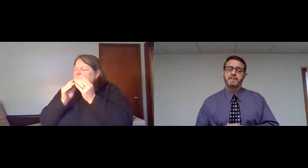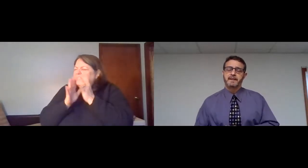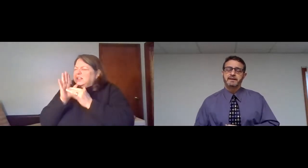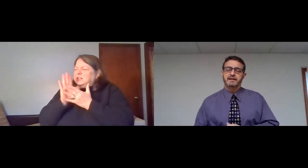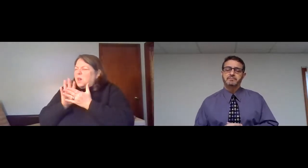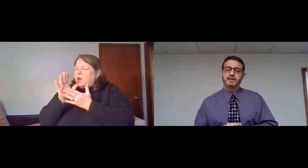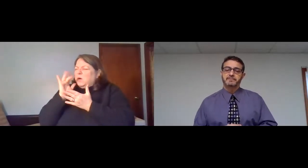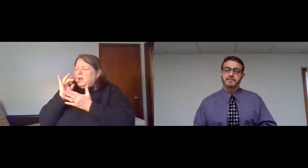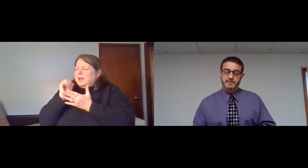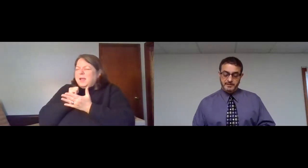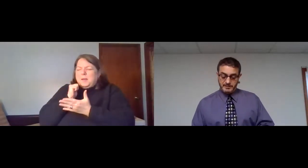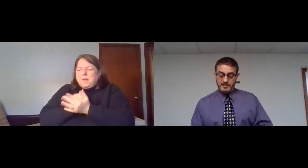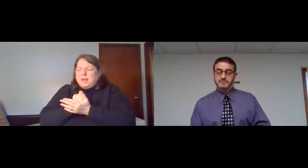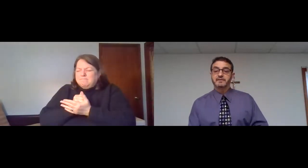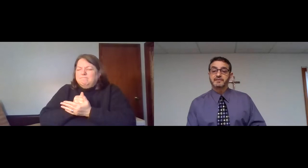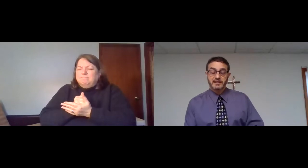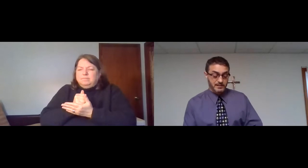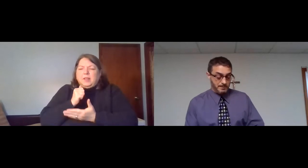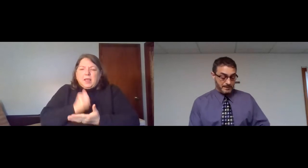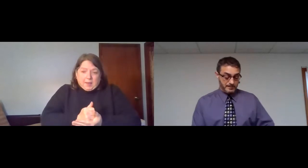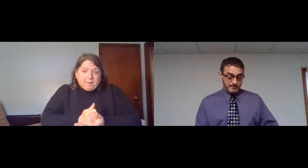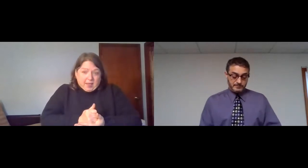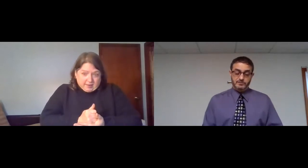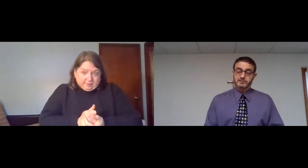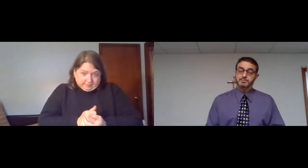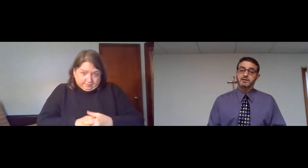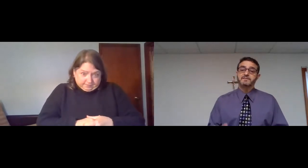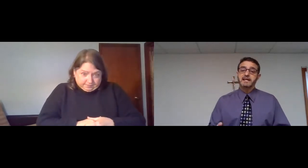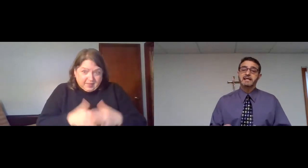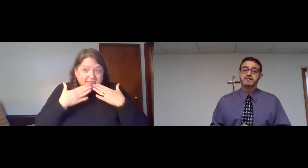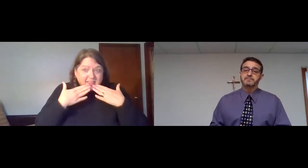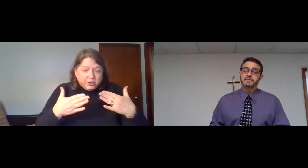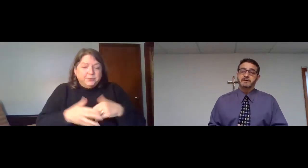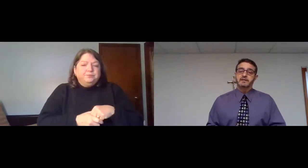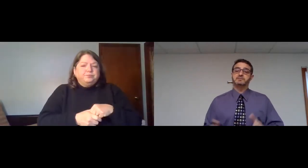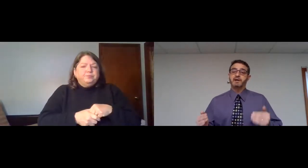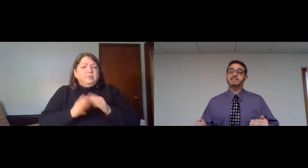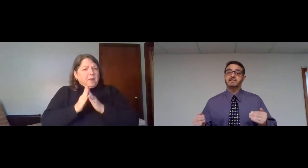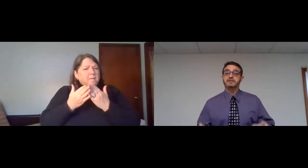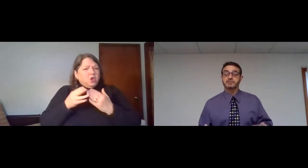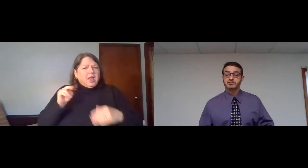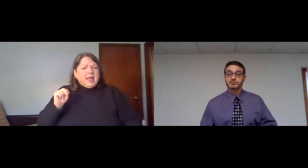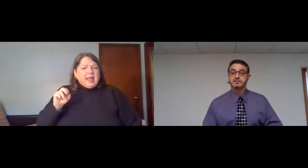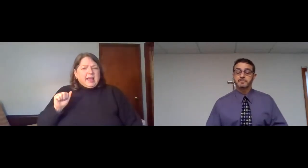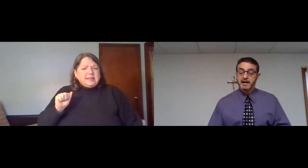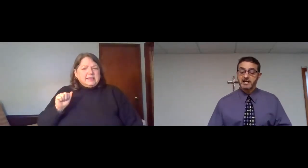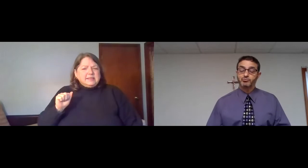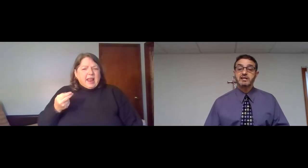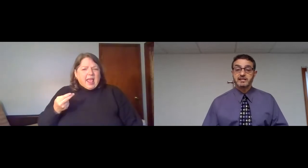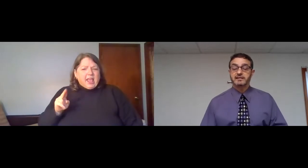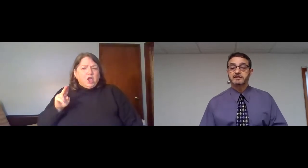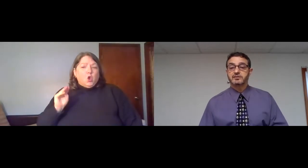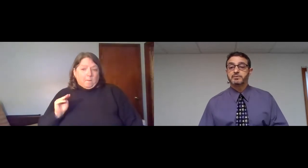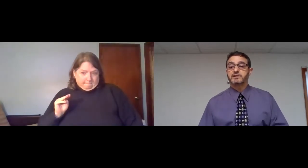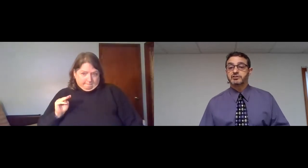I pray. Amen. Amen. Thank you. So, the book of Nahum is best understood by